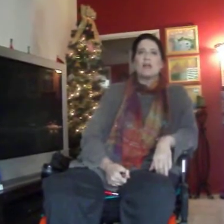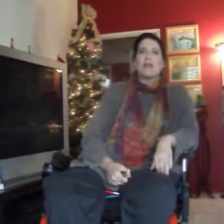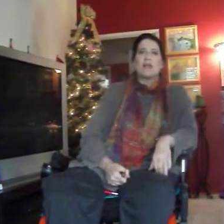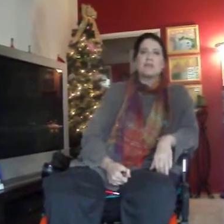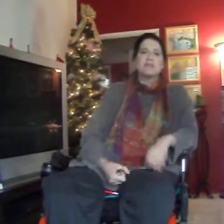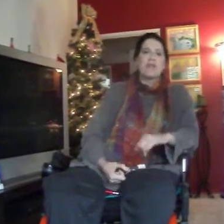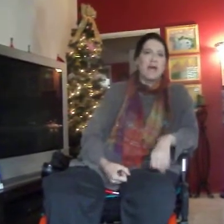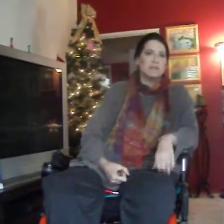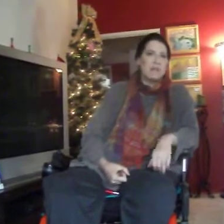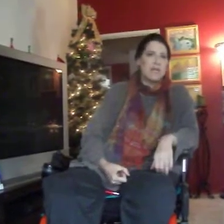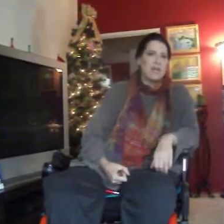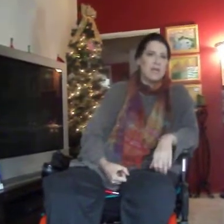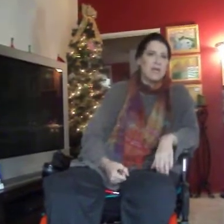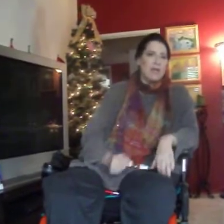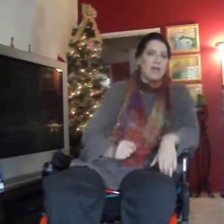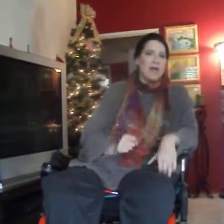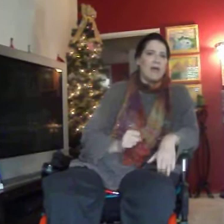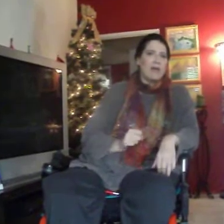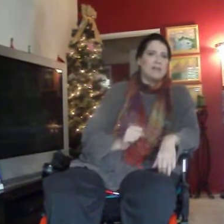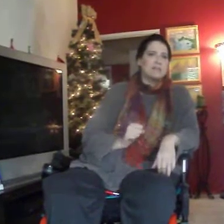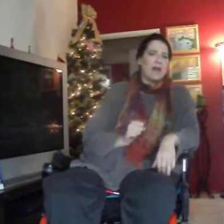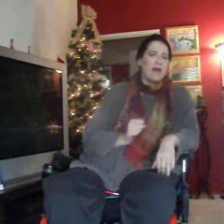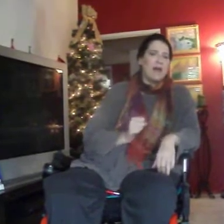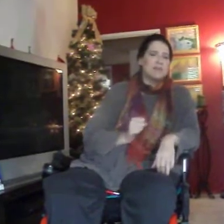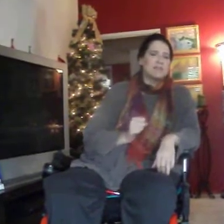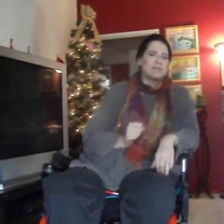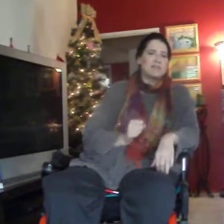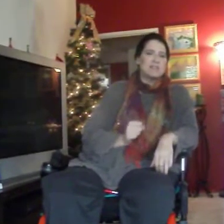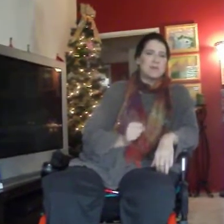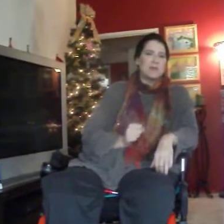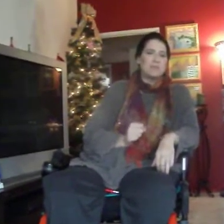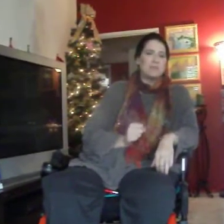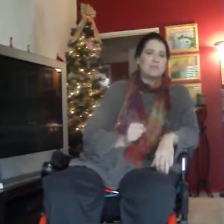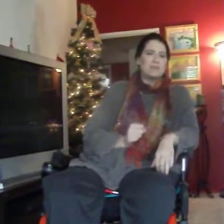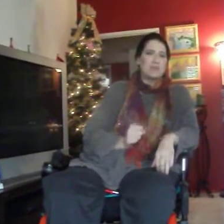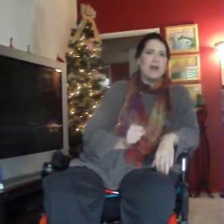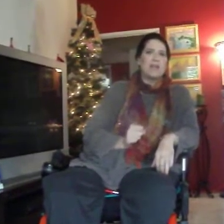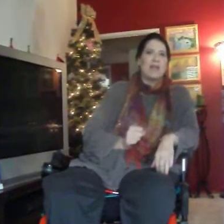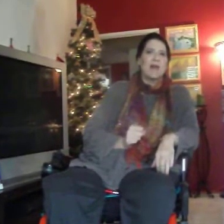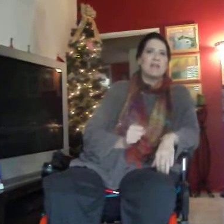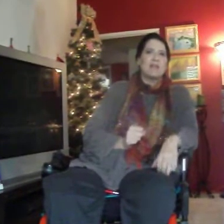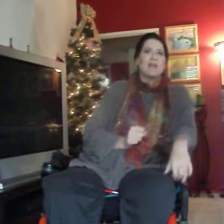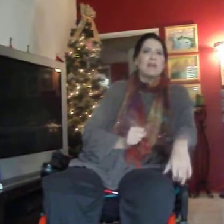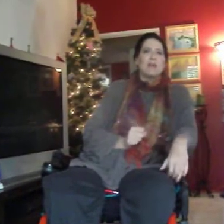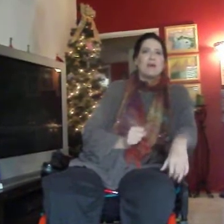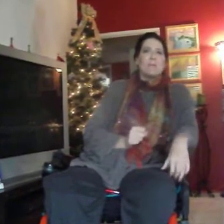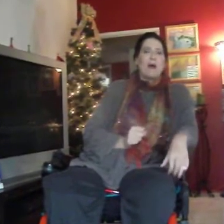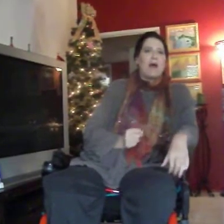I know you tagged me. And I seriously will try to get my